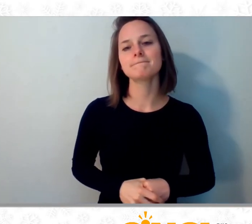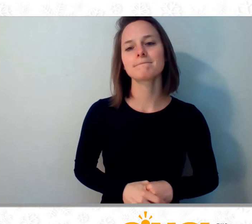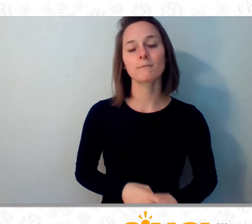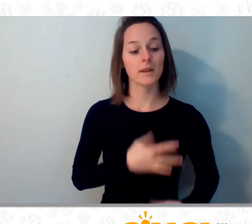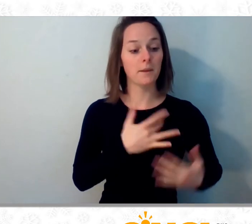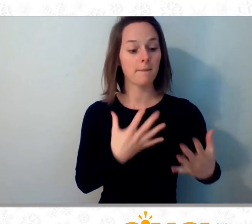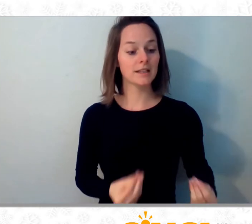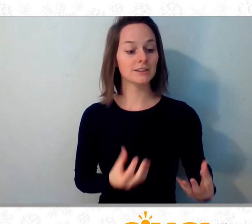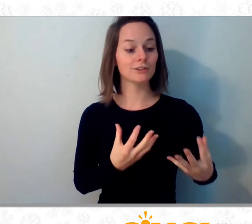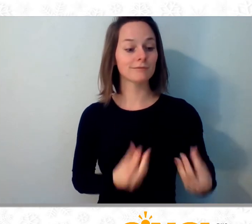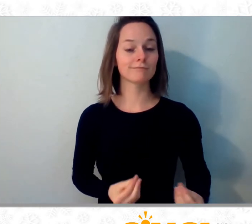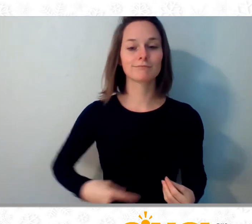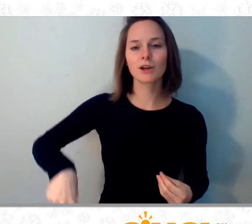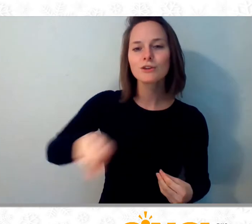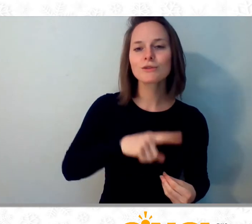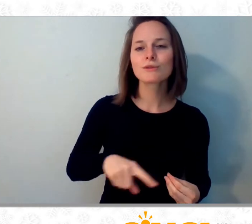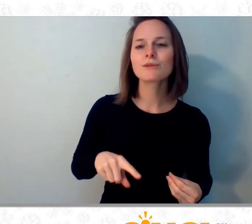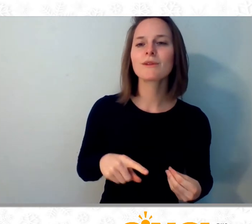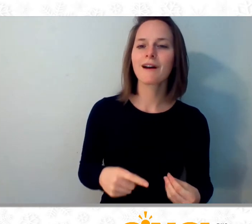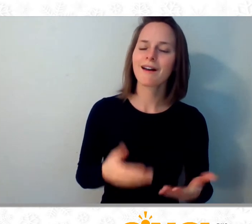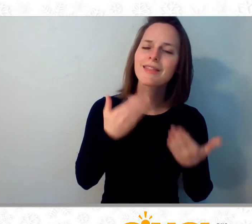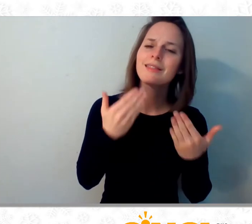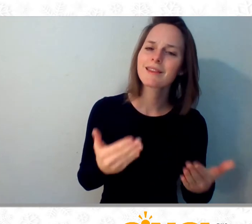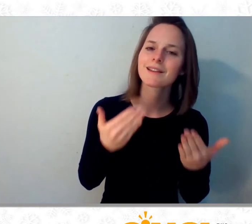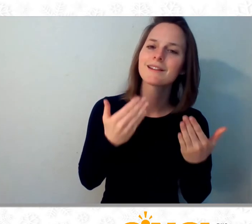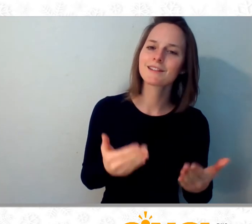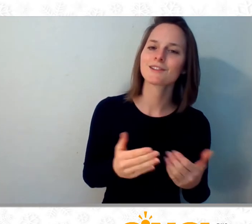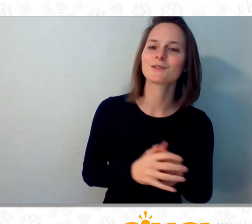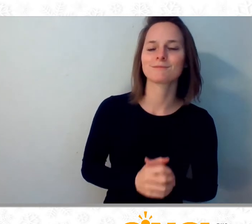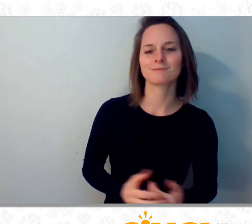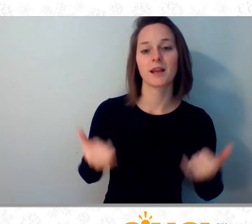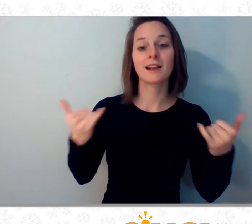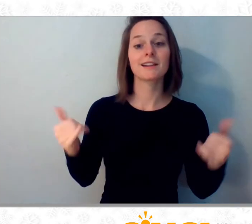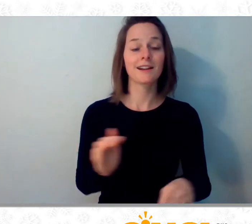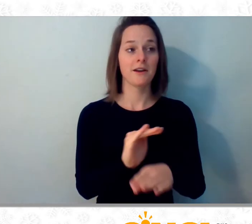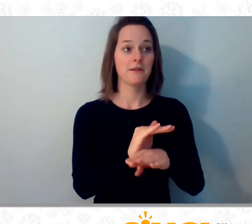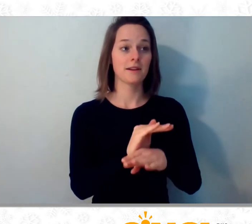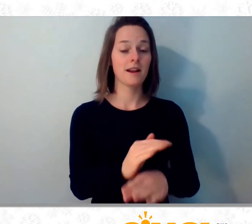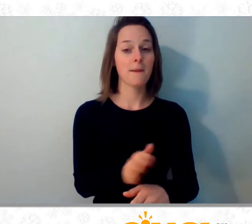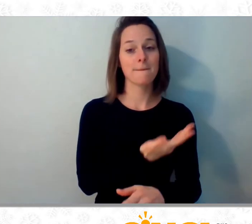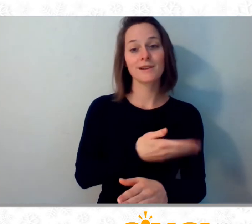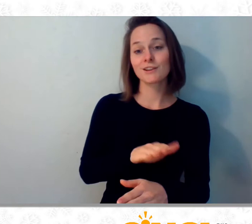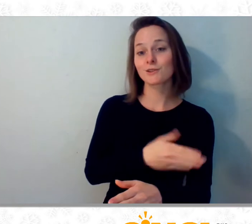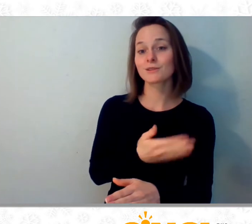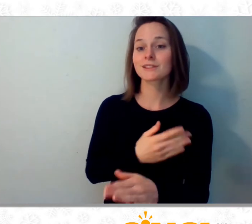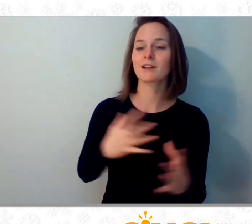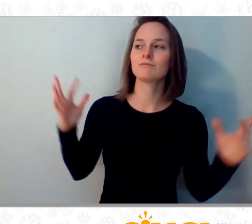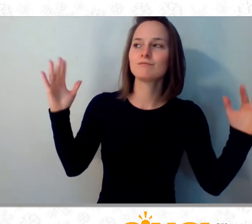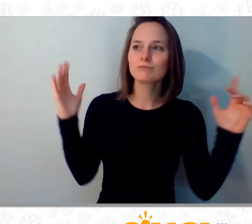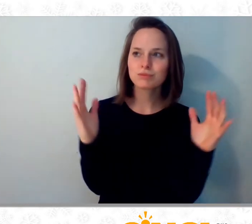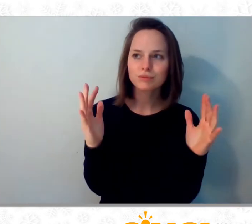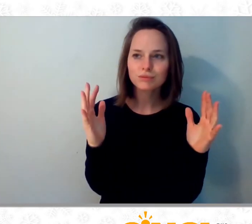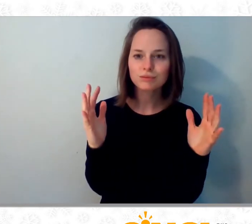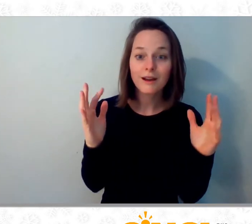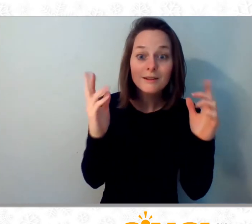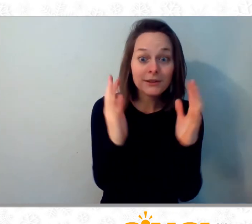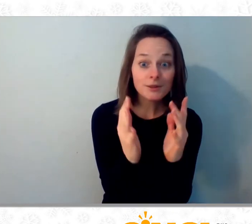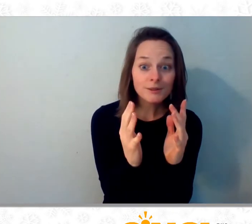We thank you kindly citizens for lending us your ear We can't come any closer, but please accept